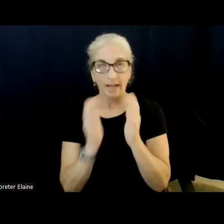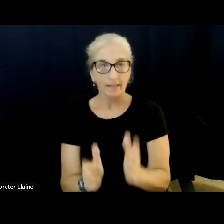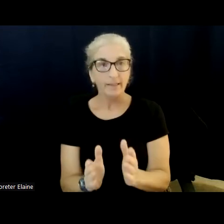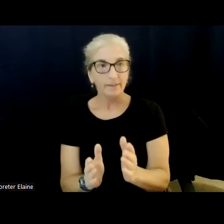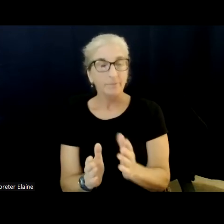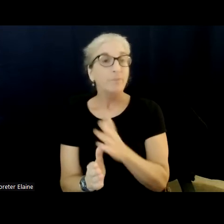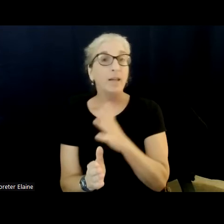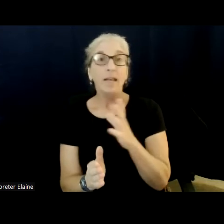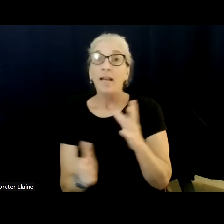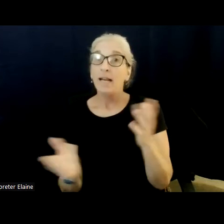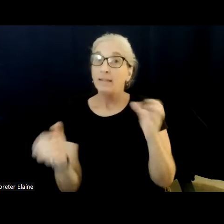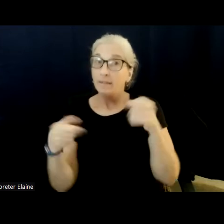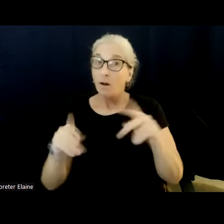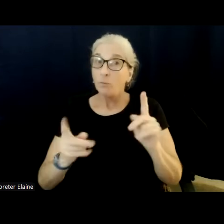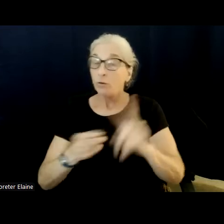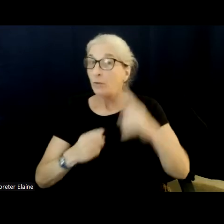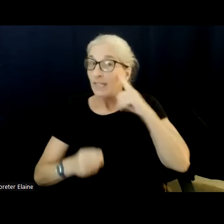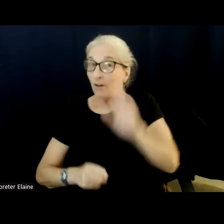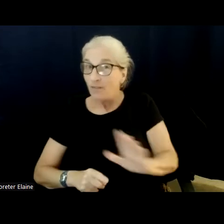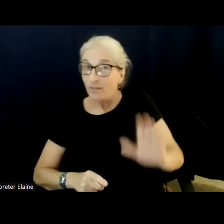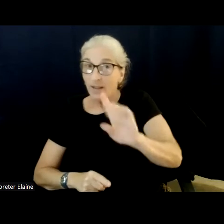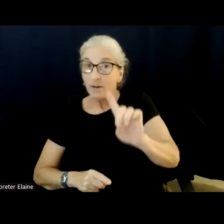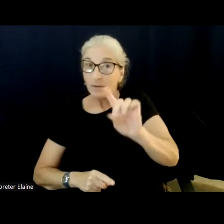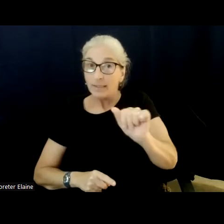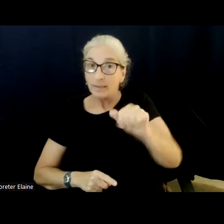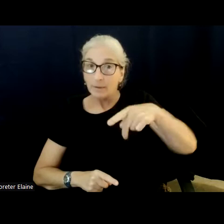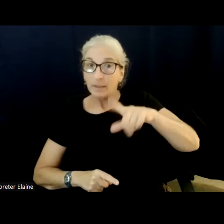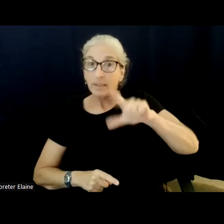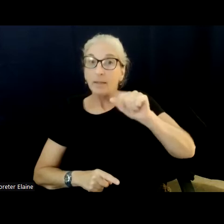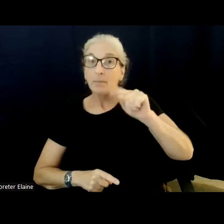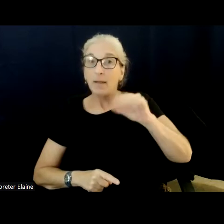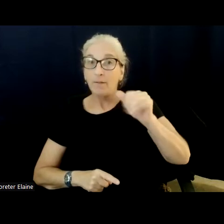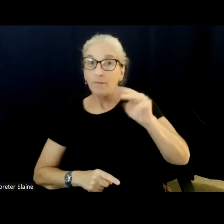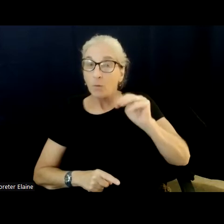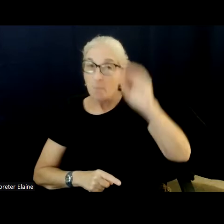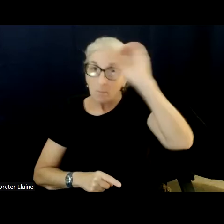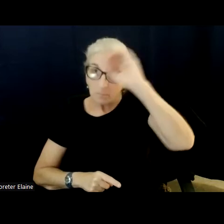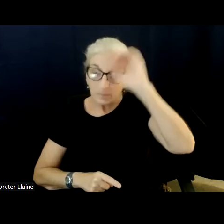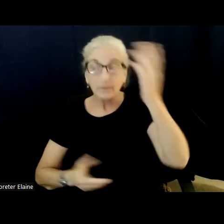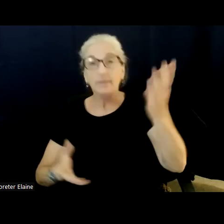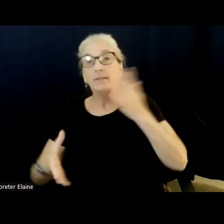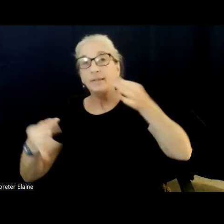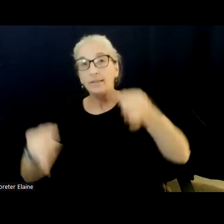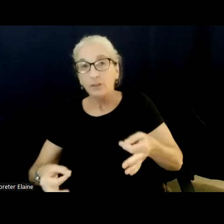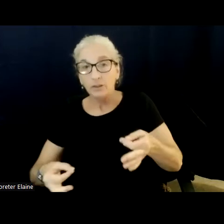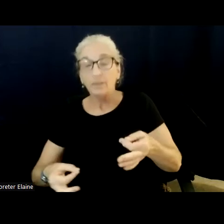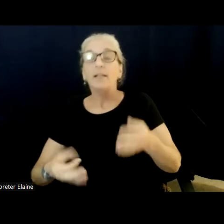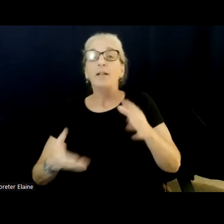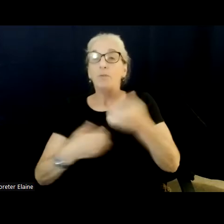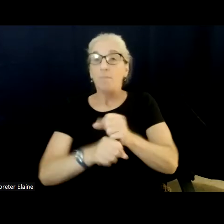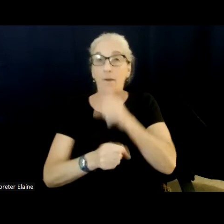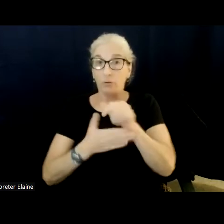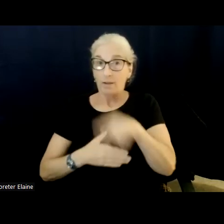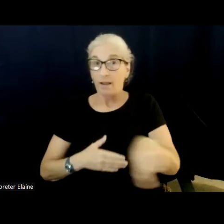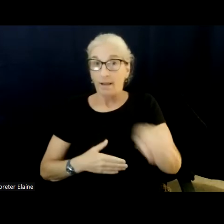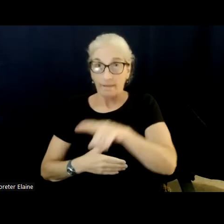their disability platform to help ensure that our representatives include us in their decision making, not